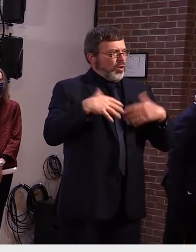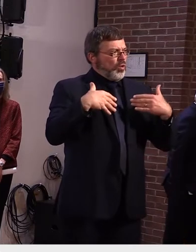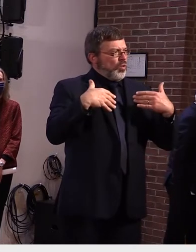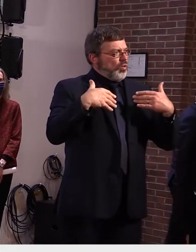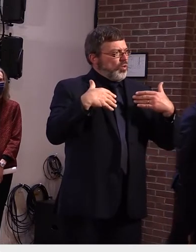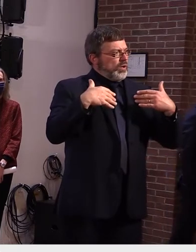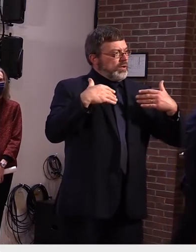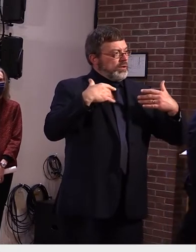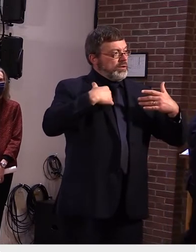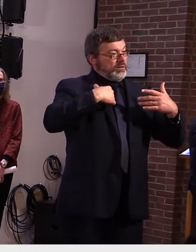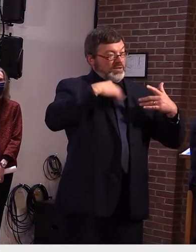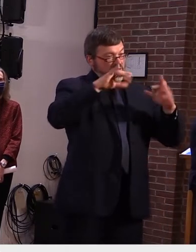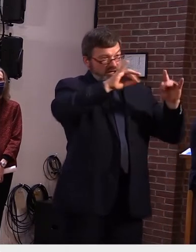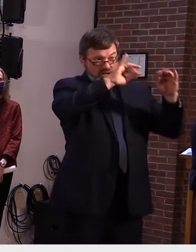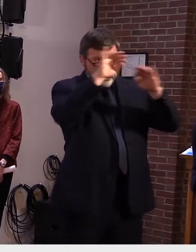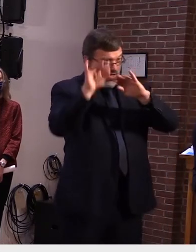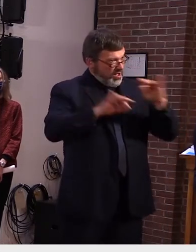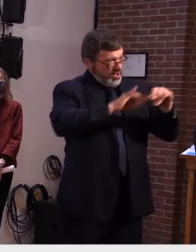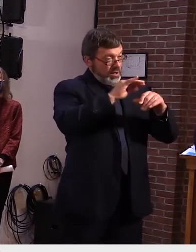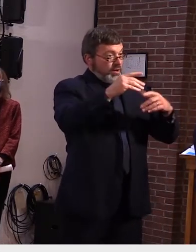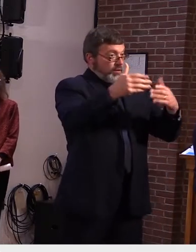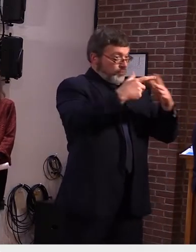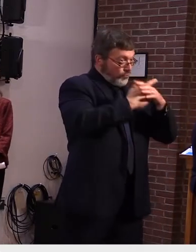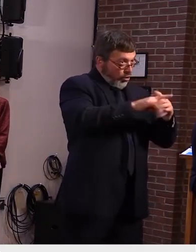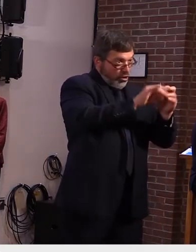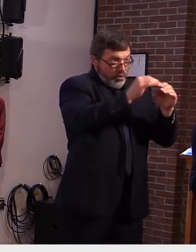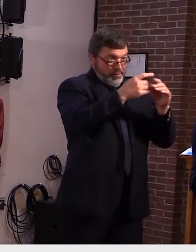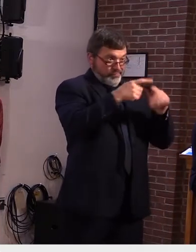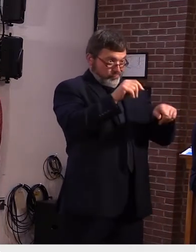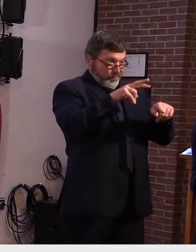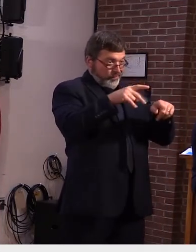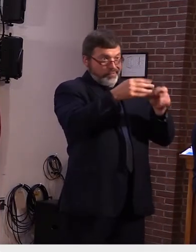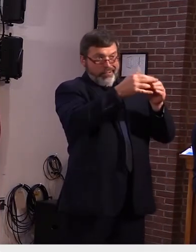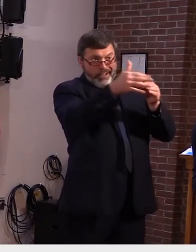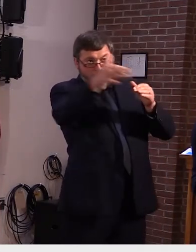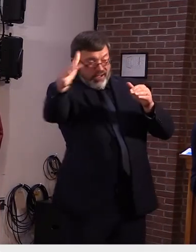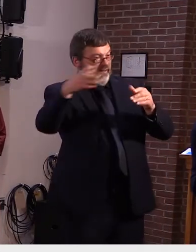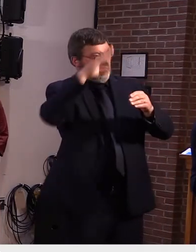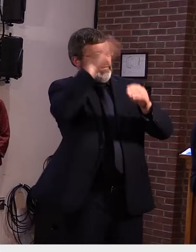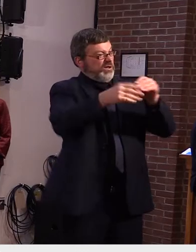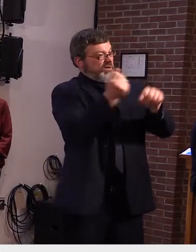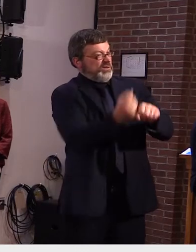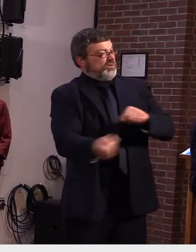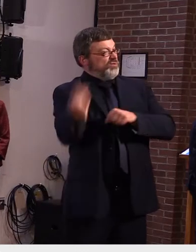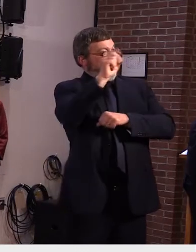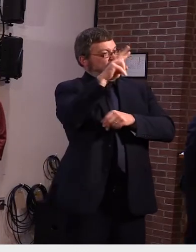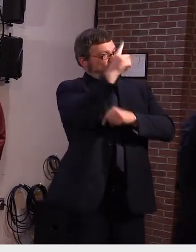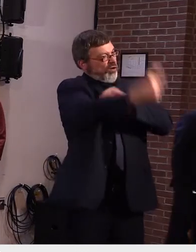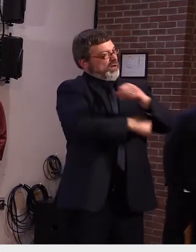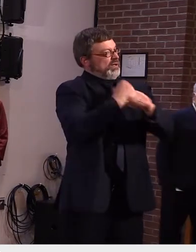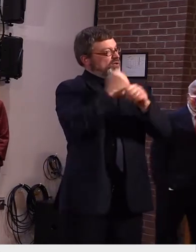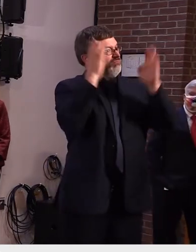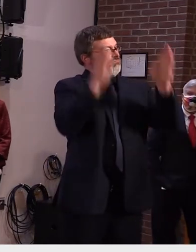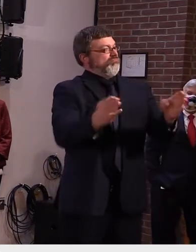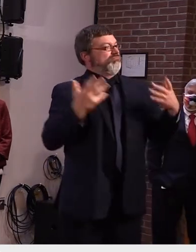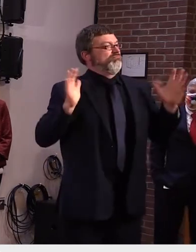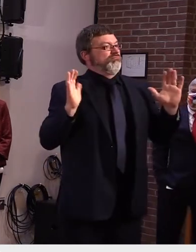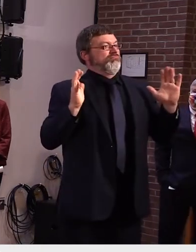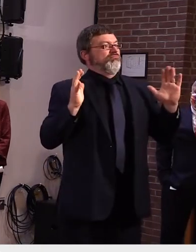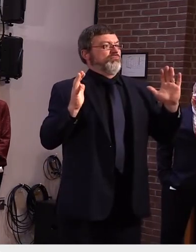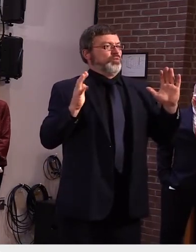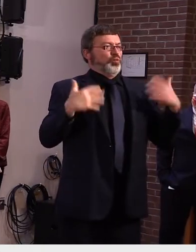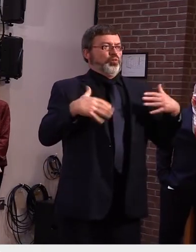greg understands the eight there's eight members that are cabinet positions and then there's 15